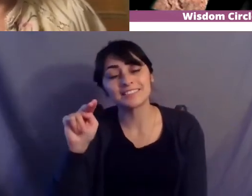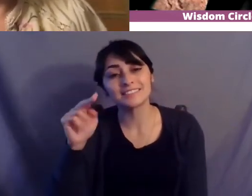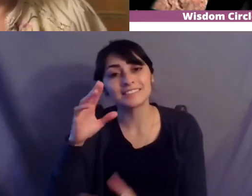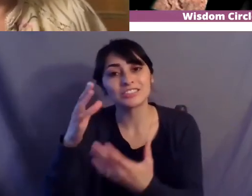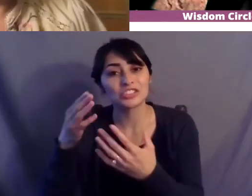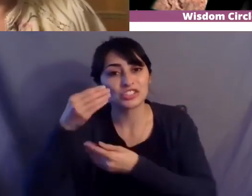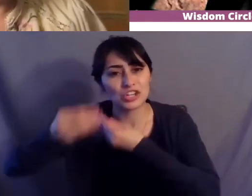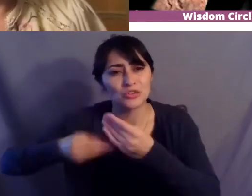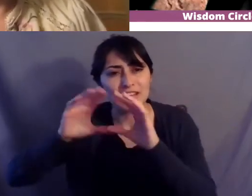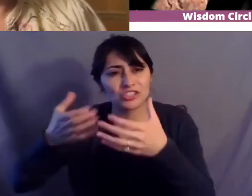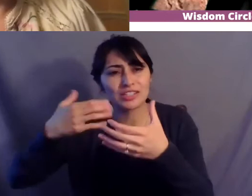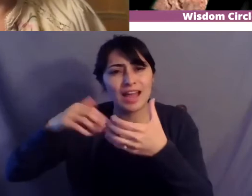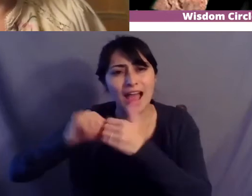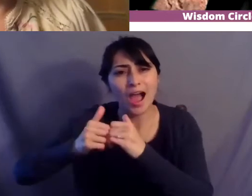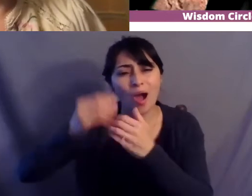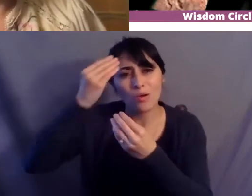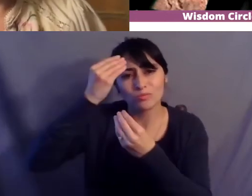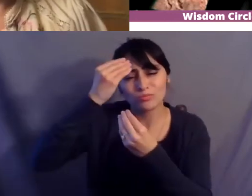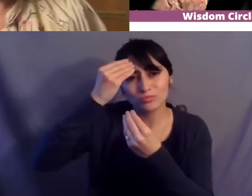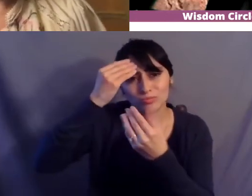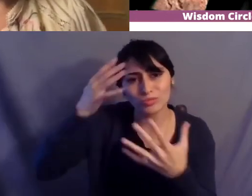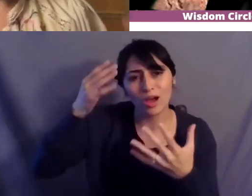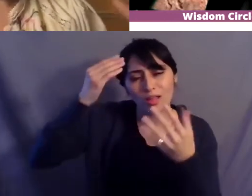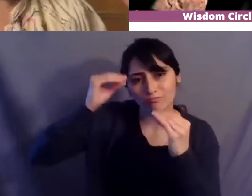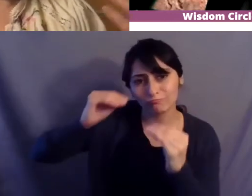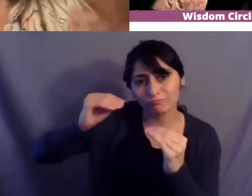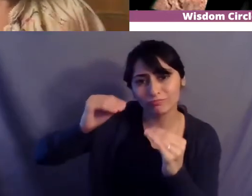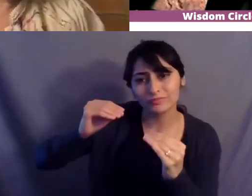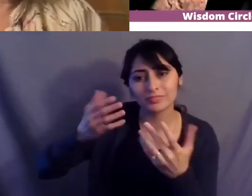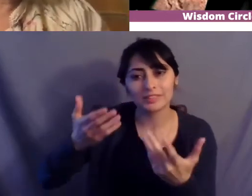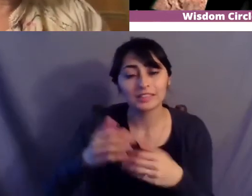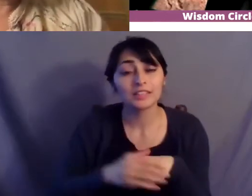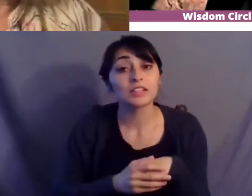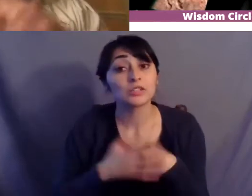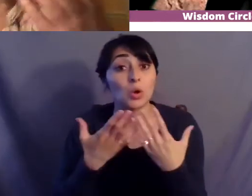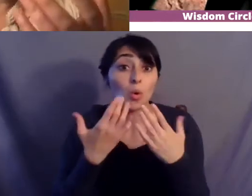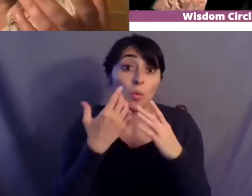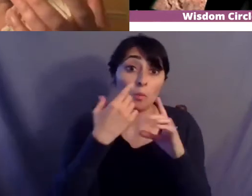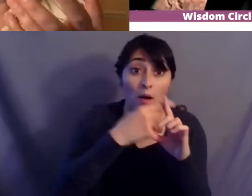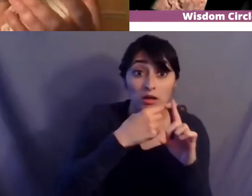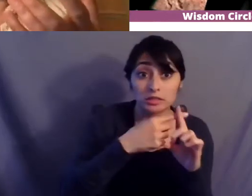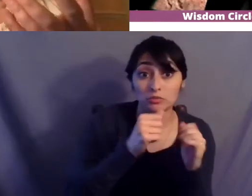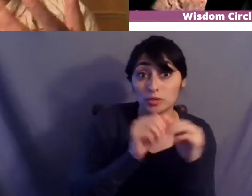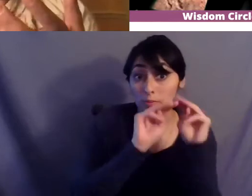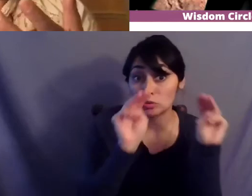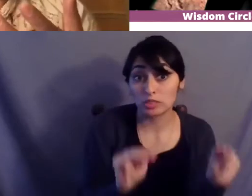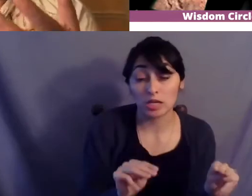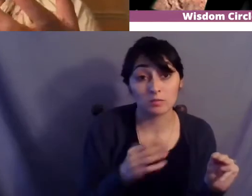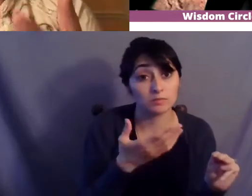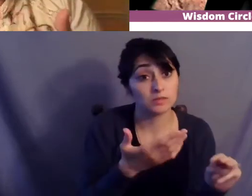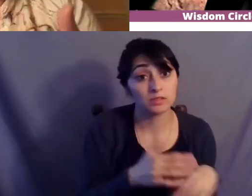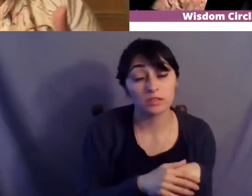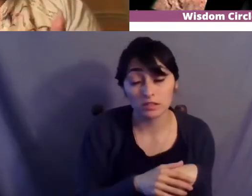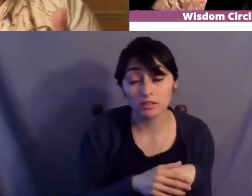and that's the the pathway that that we've had so you know positive with museums it's it's the actual